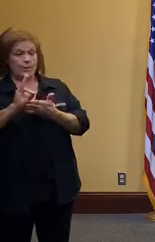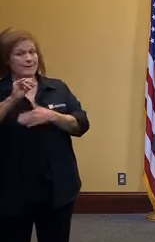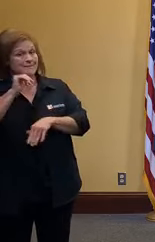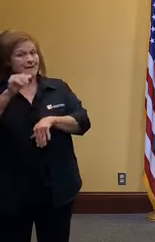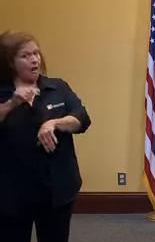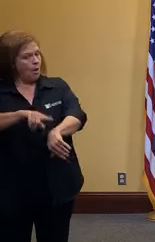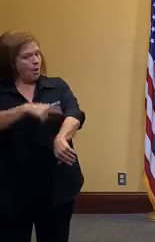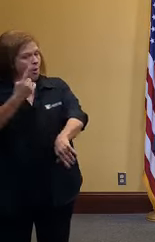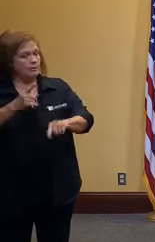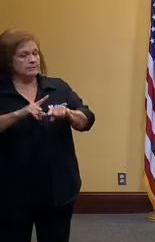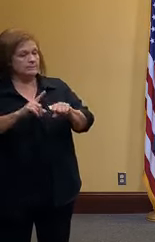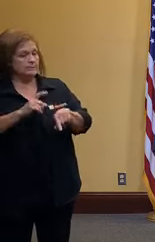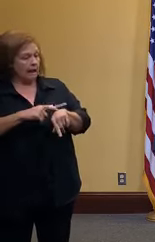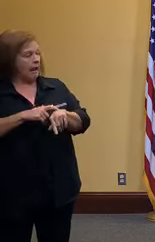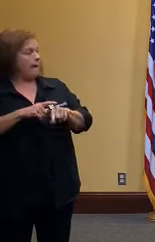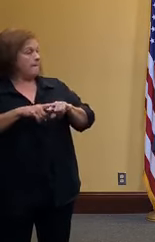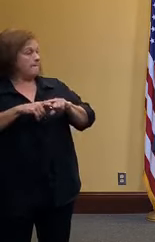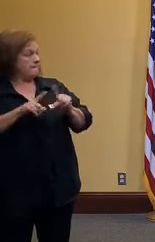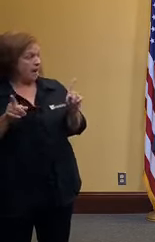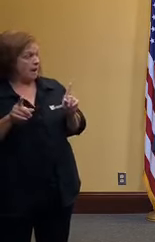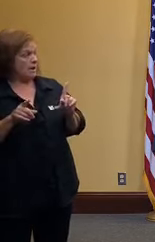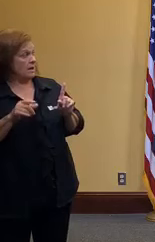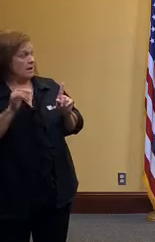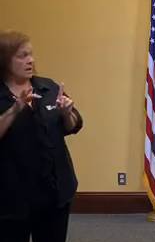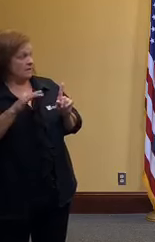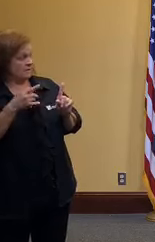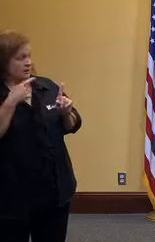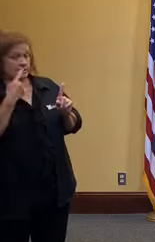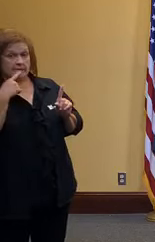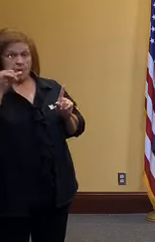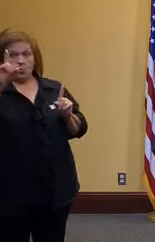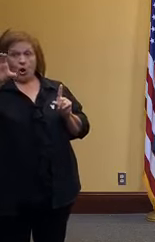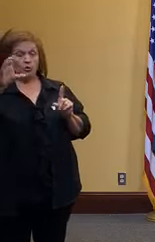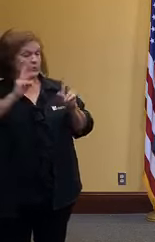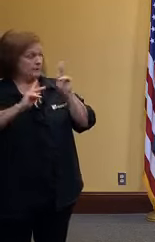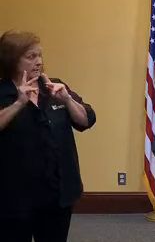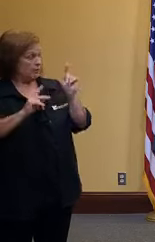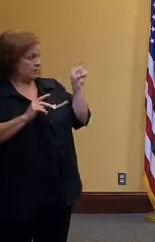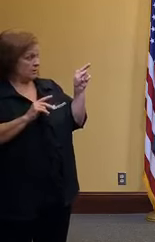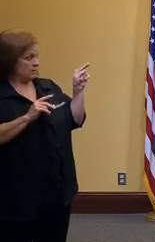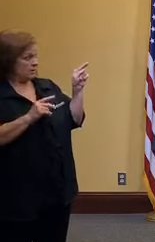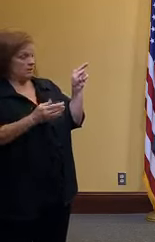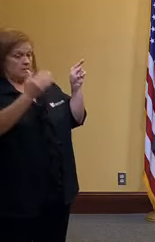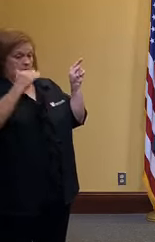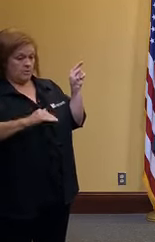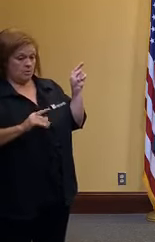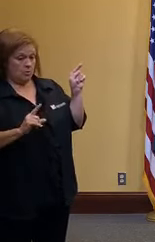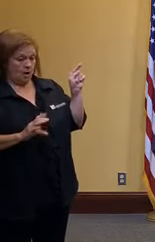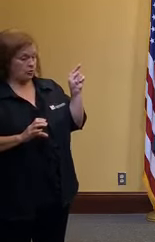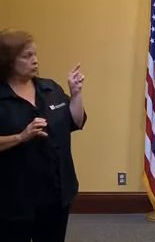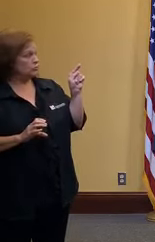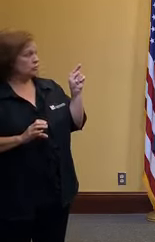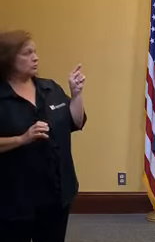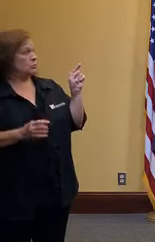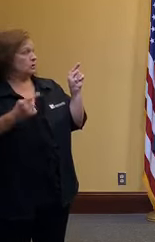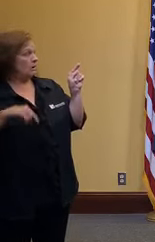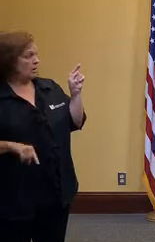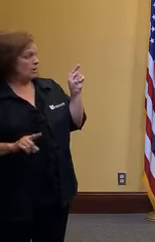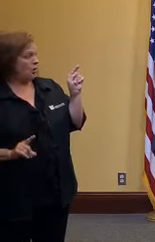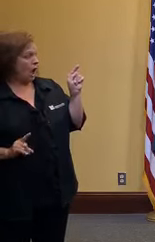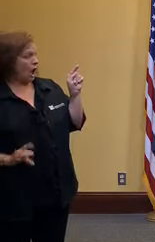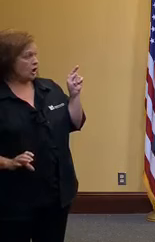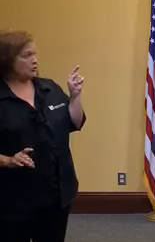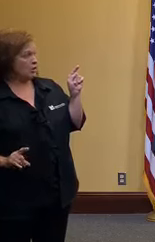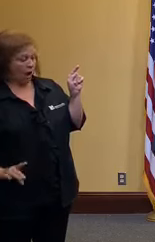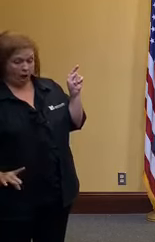but at the end of it if we're saying this is a hundred people and they give it to another hundred people who give it to another hundred people